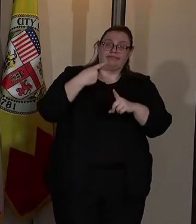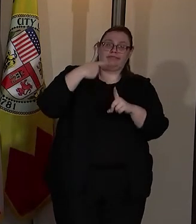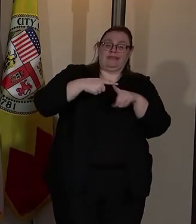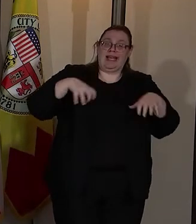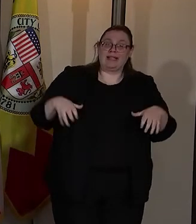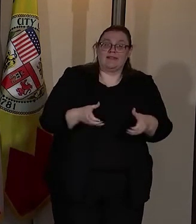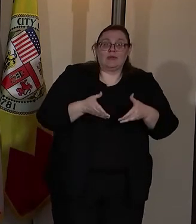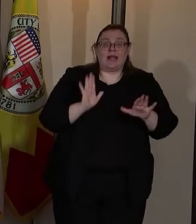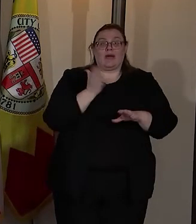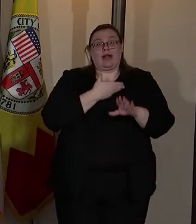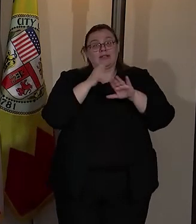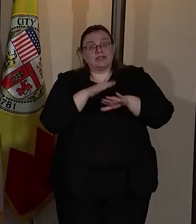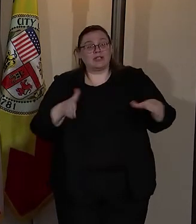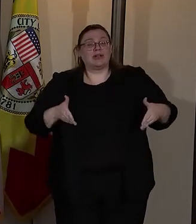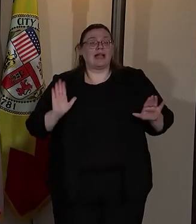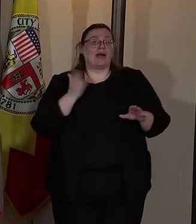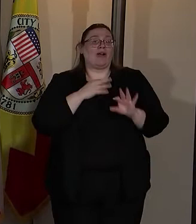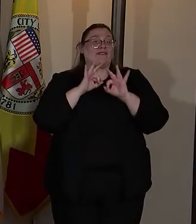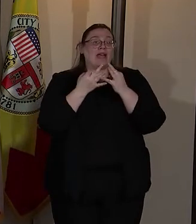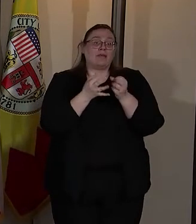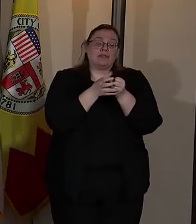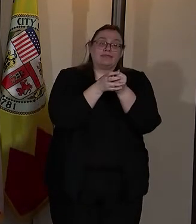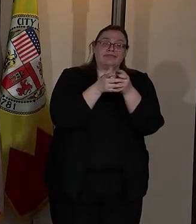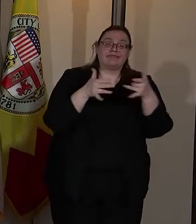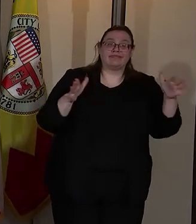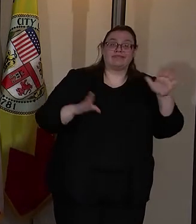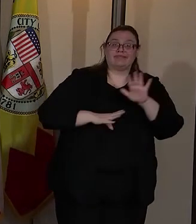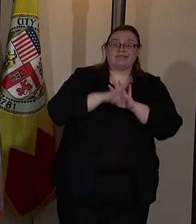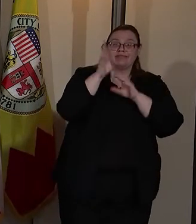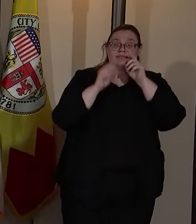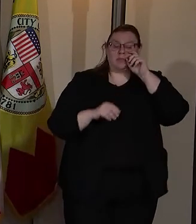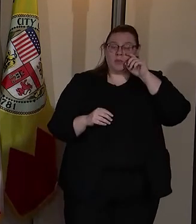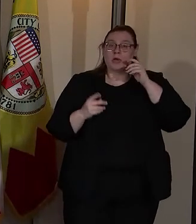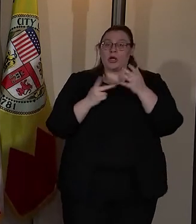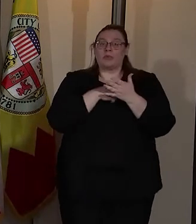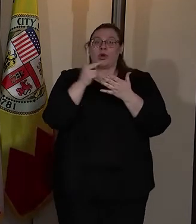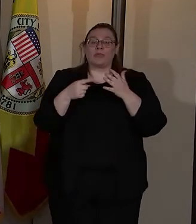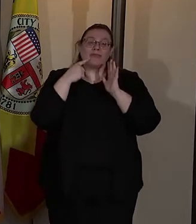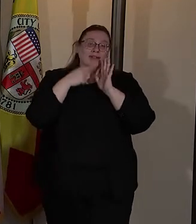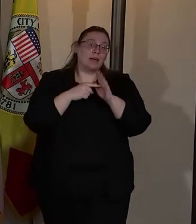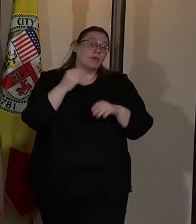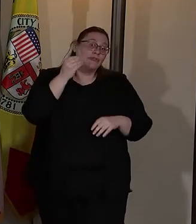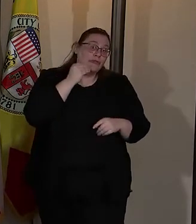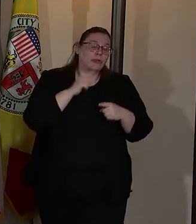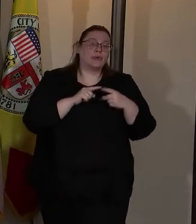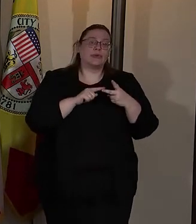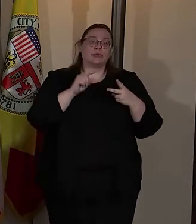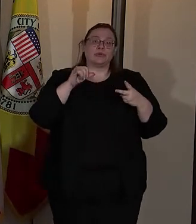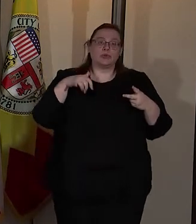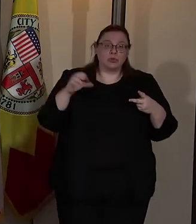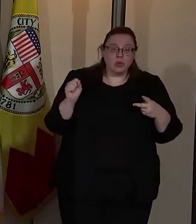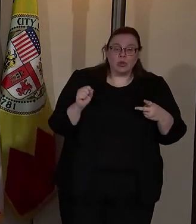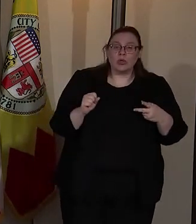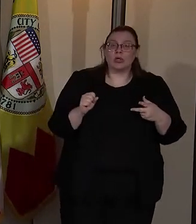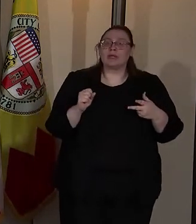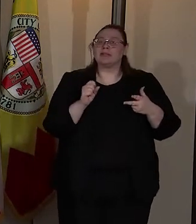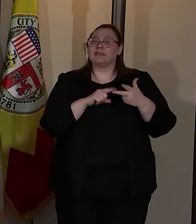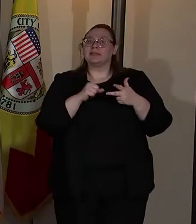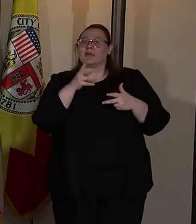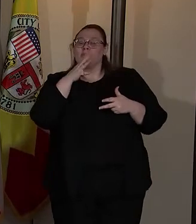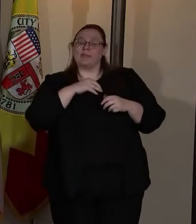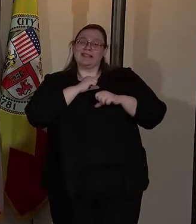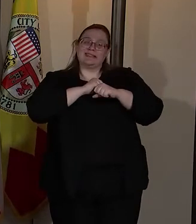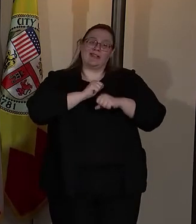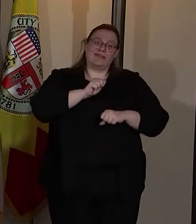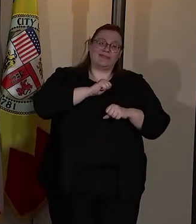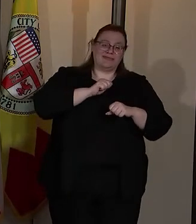our children and families to prosper. Programs such as food, toys, shoe giveaways, women's self-defense